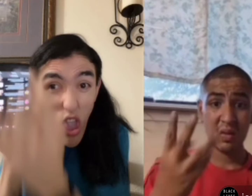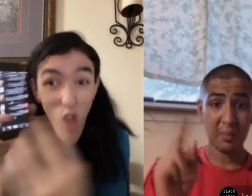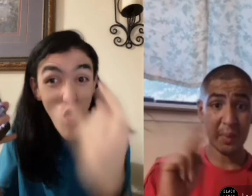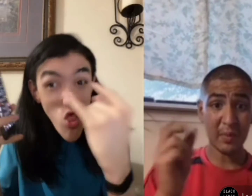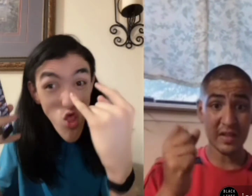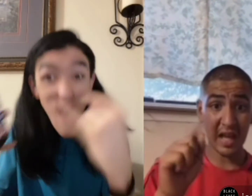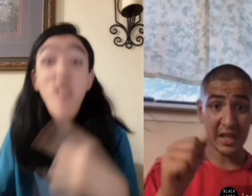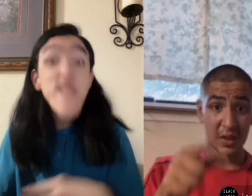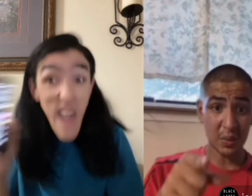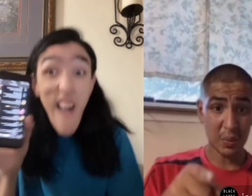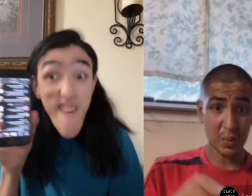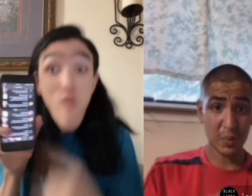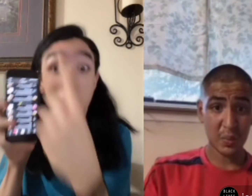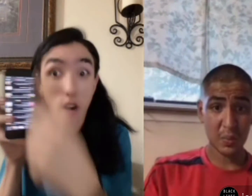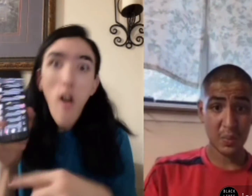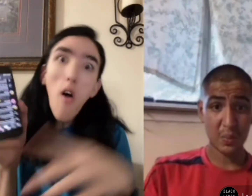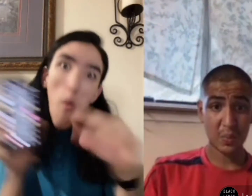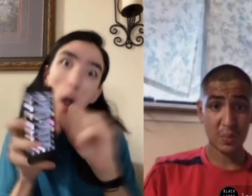People attacking?